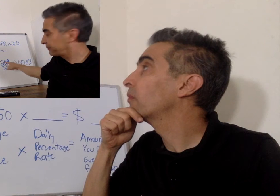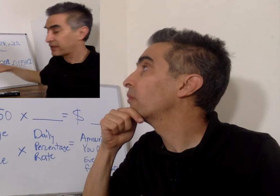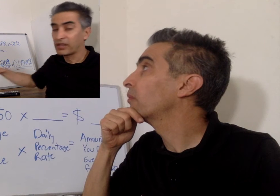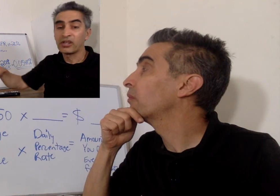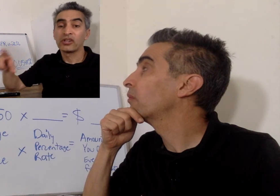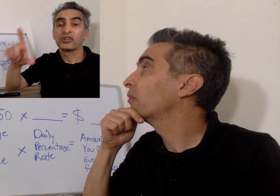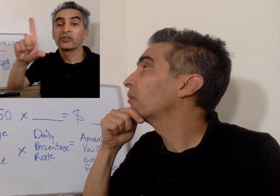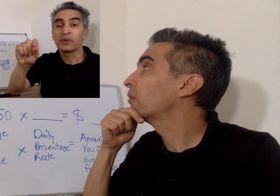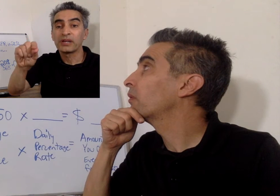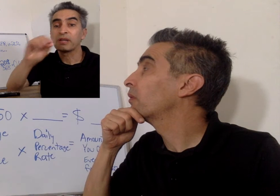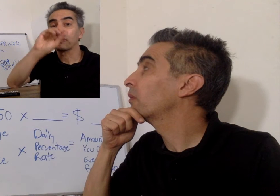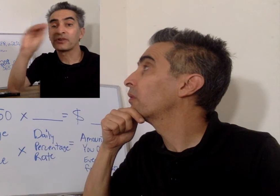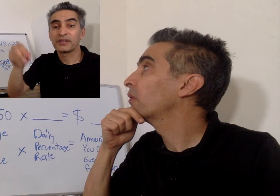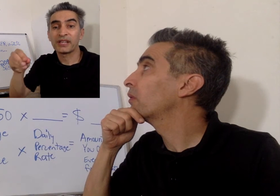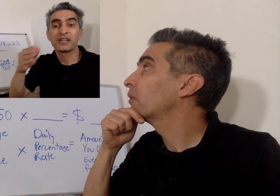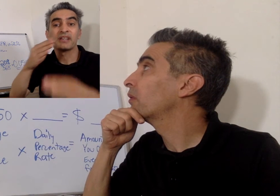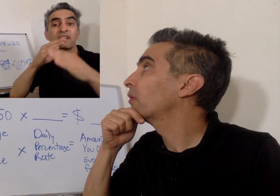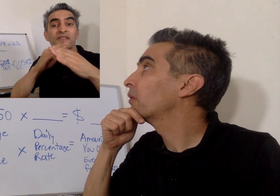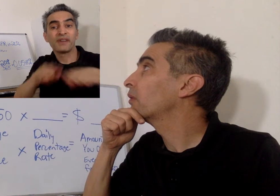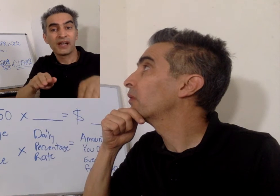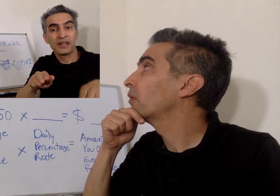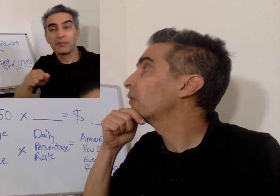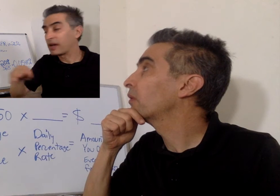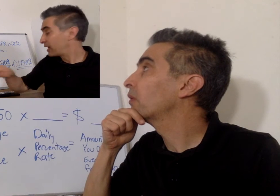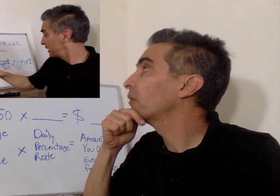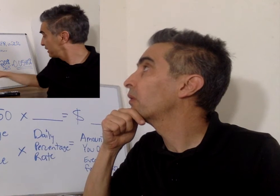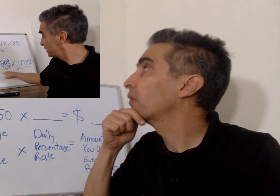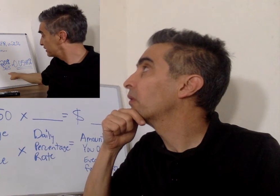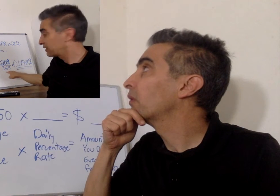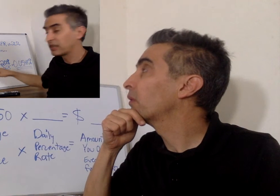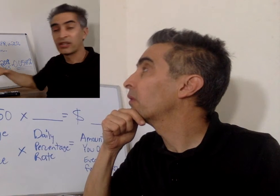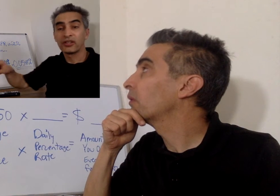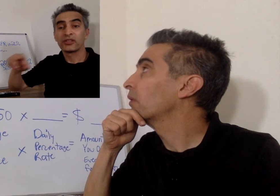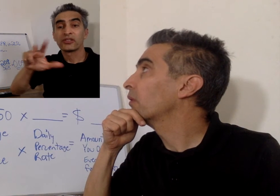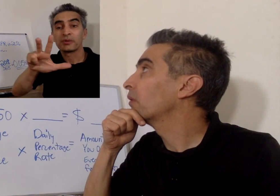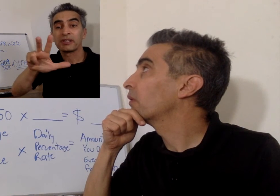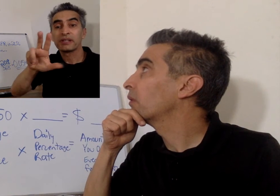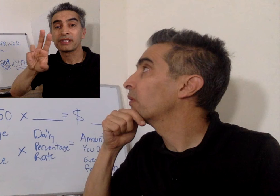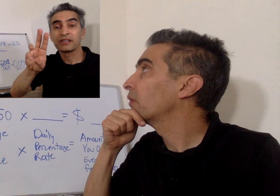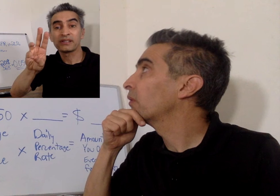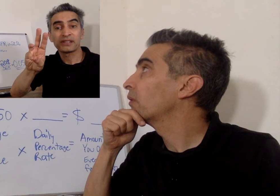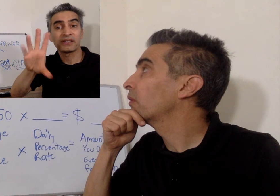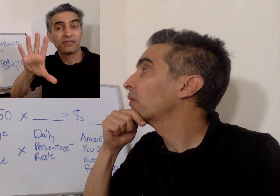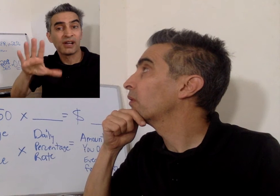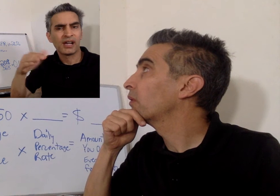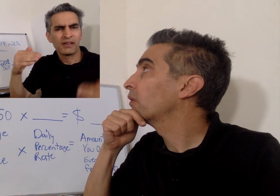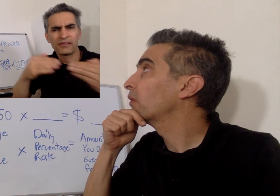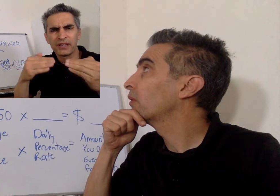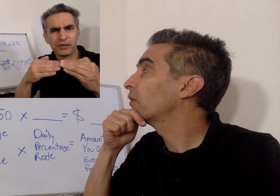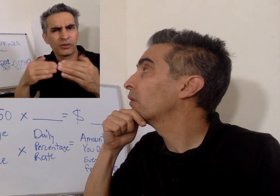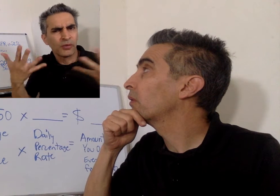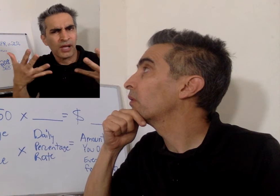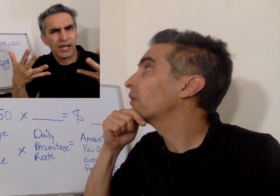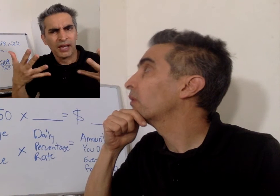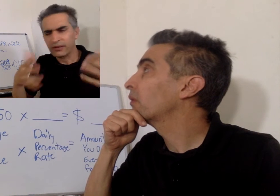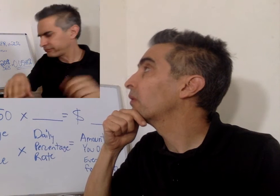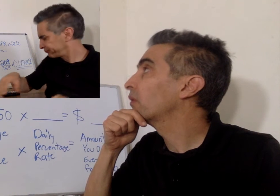20% divided by 365 which equals